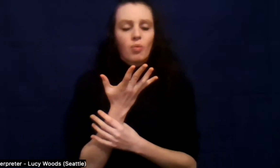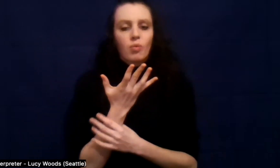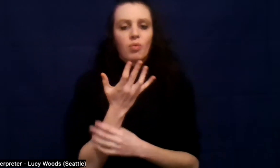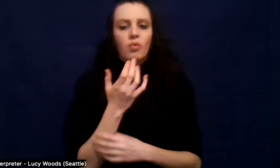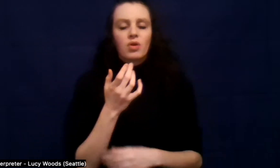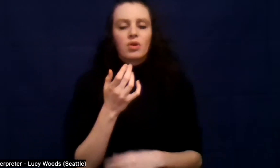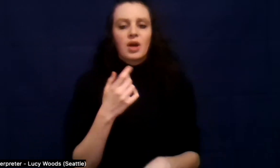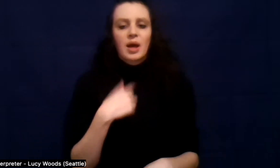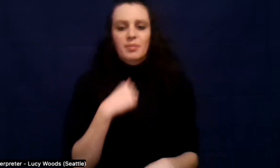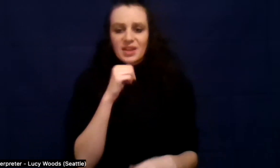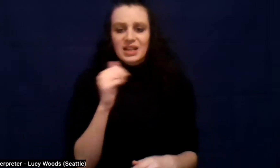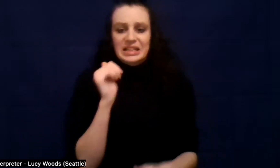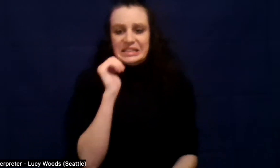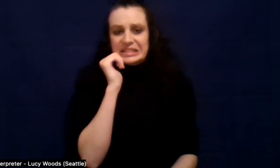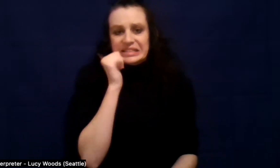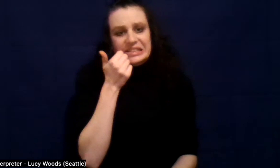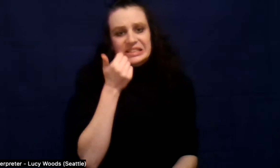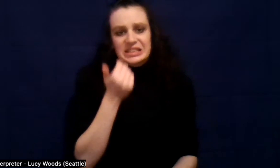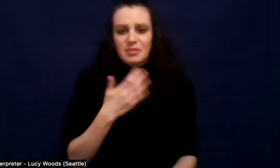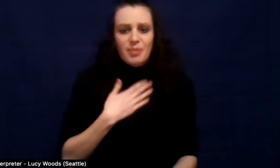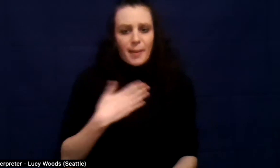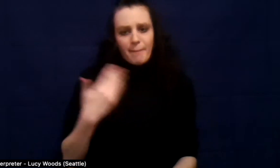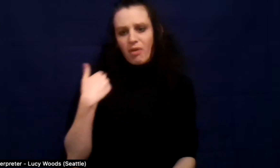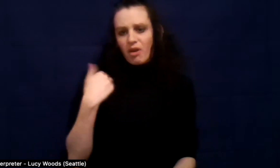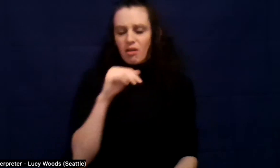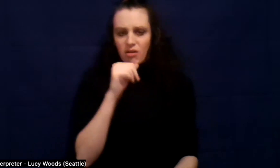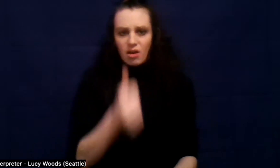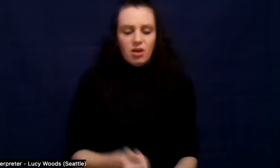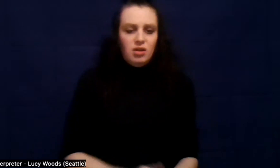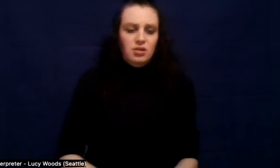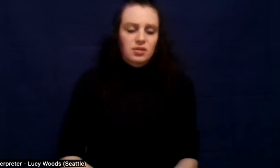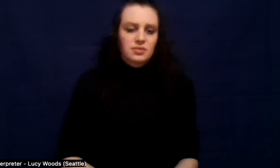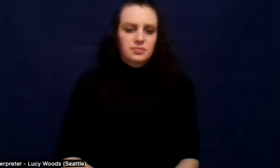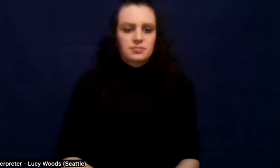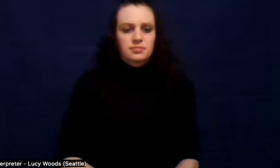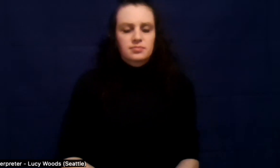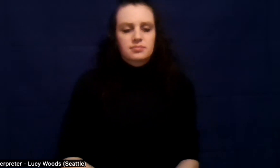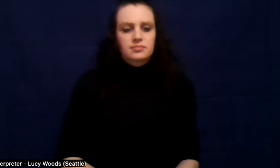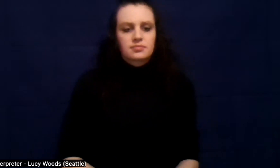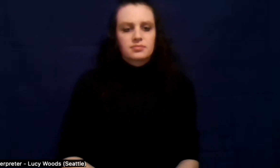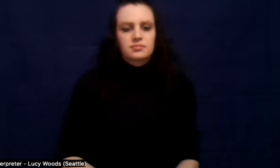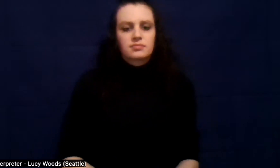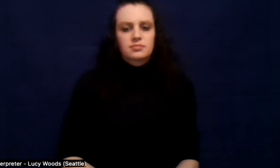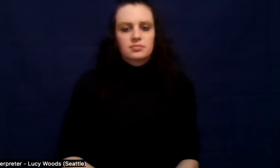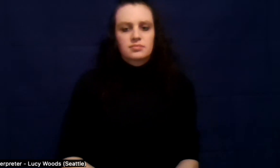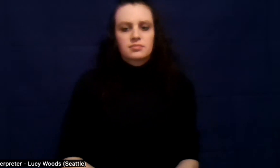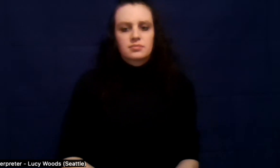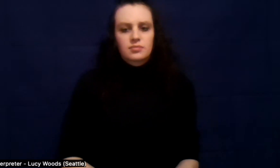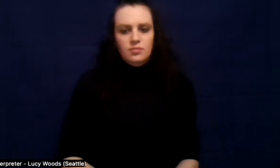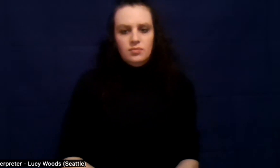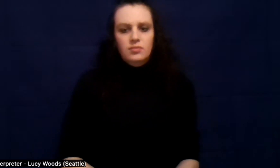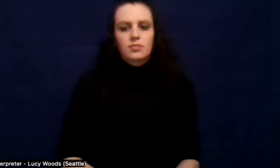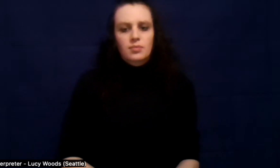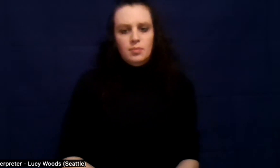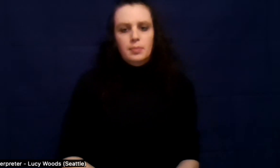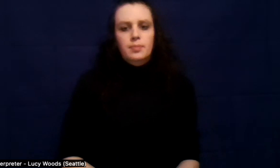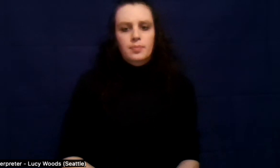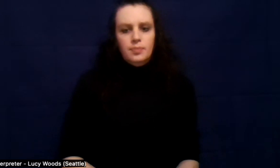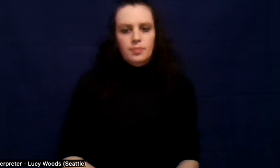of. Um, it's only through willingness that